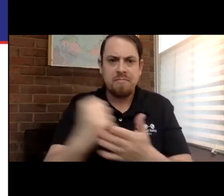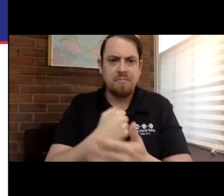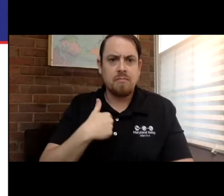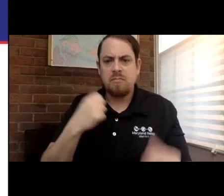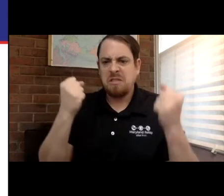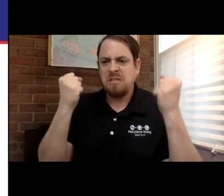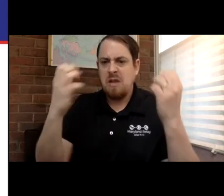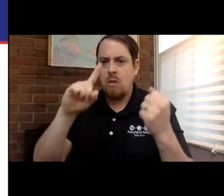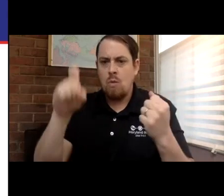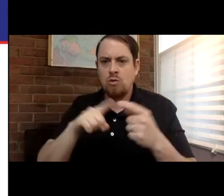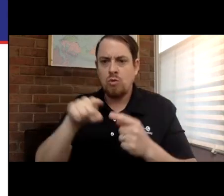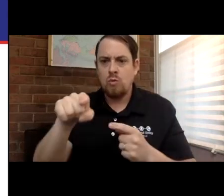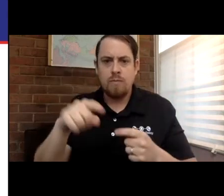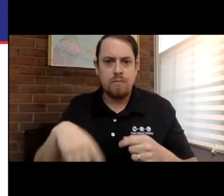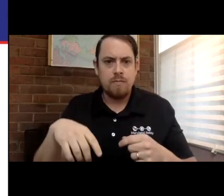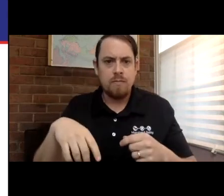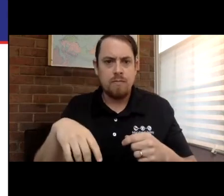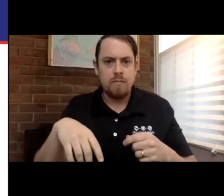All right, David, would you mind coming up?